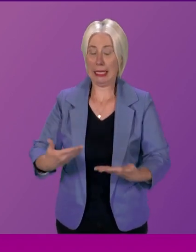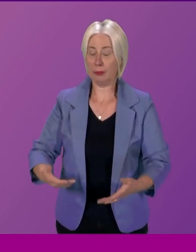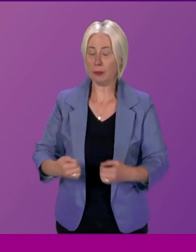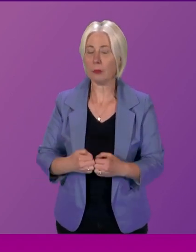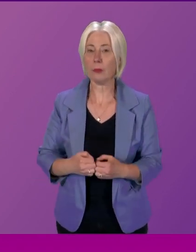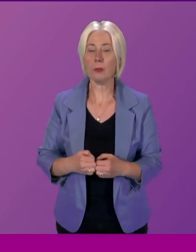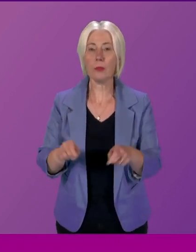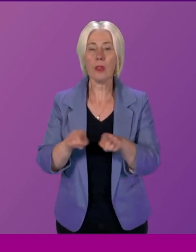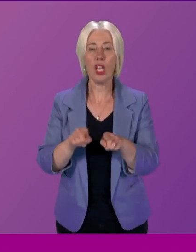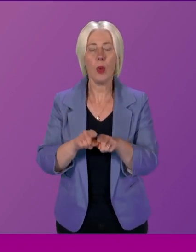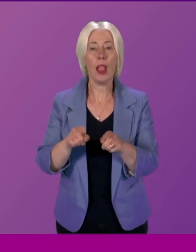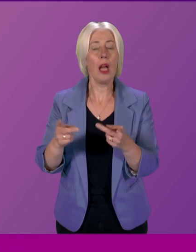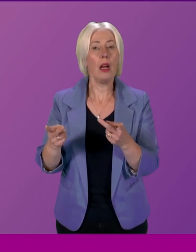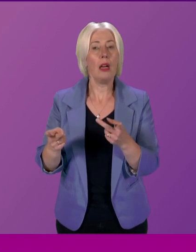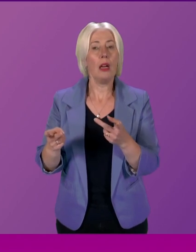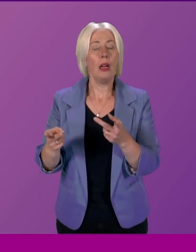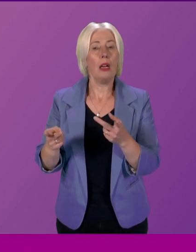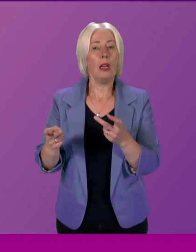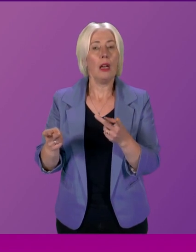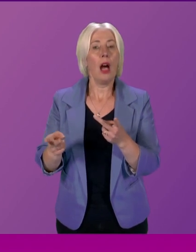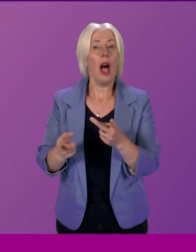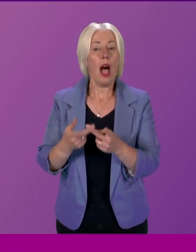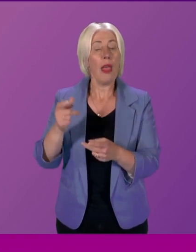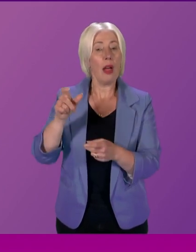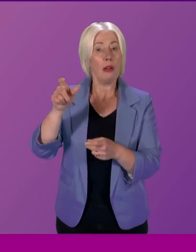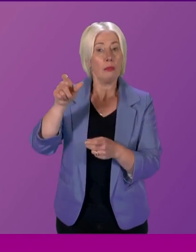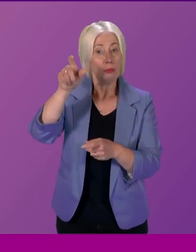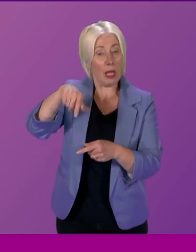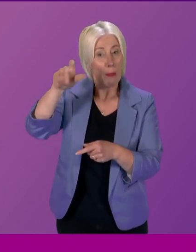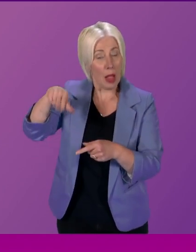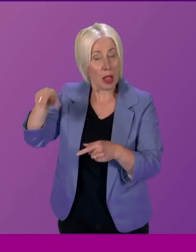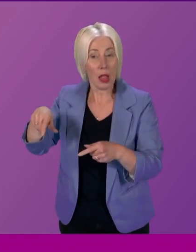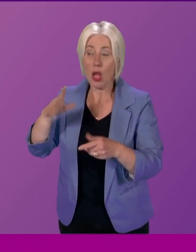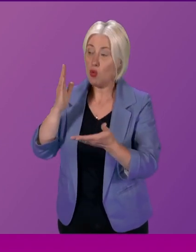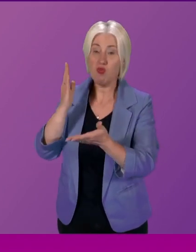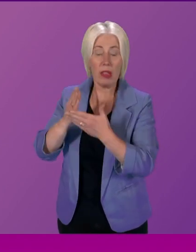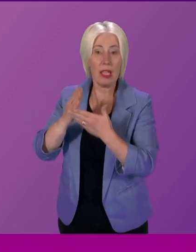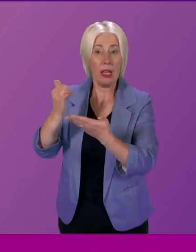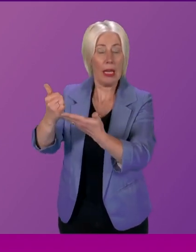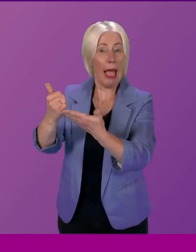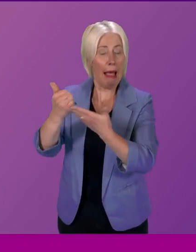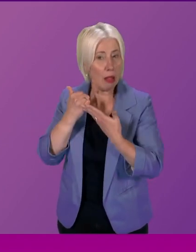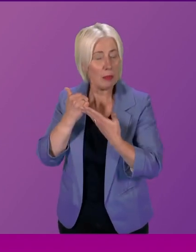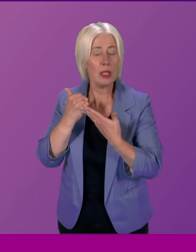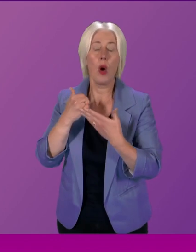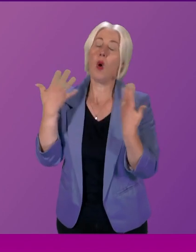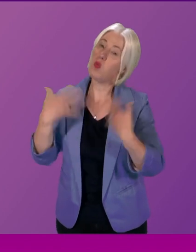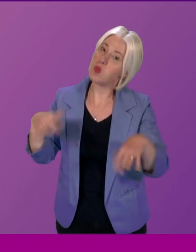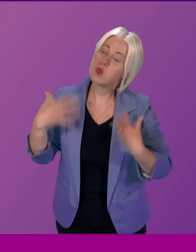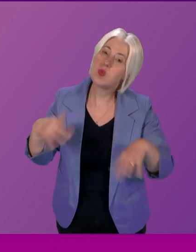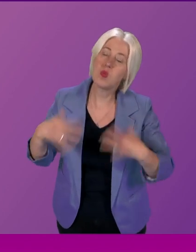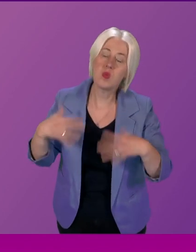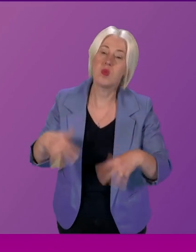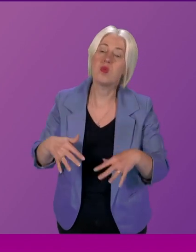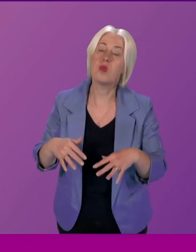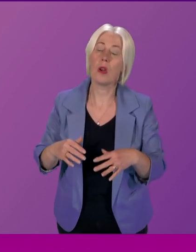together with Alanis, Miriam and Wojciech, who's just recently left us, who really were fantastically